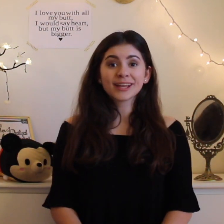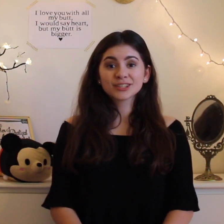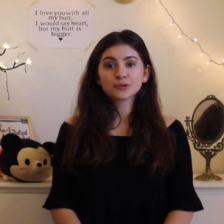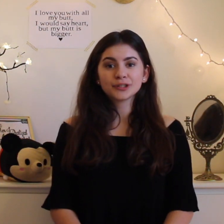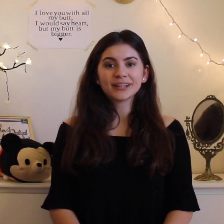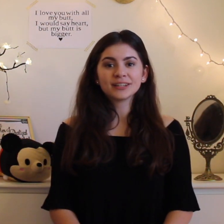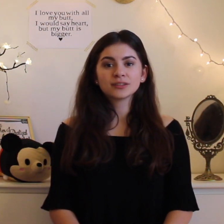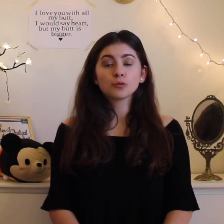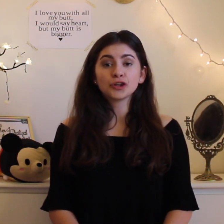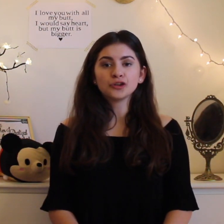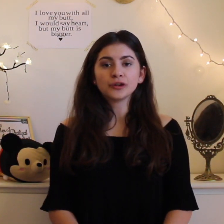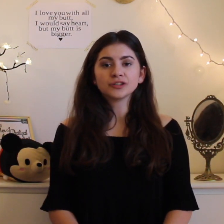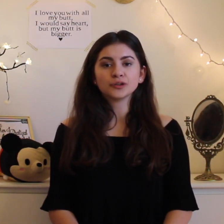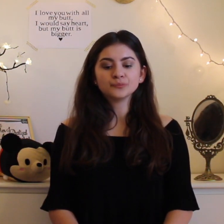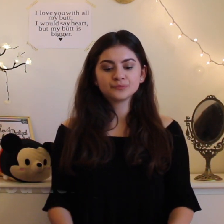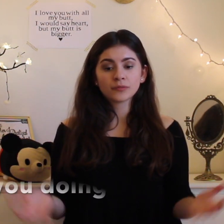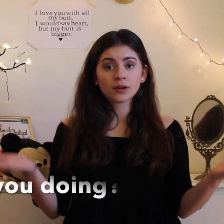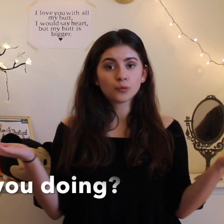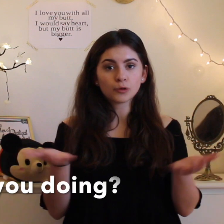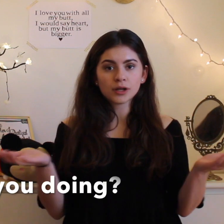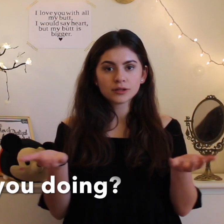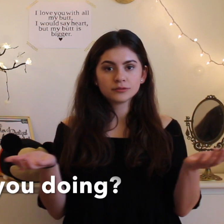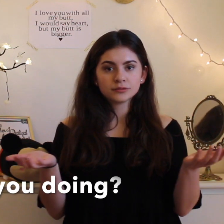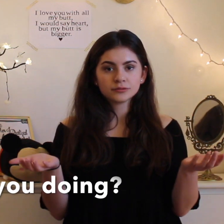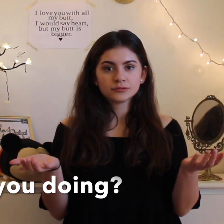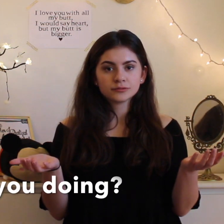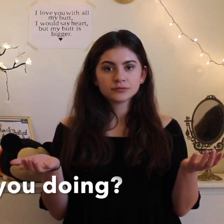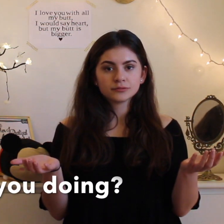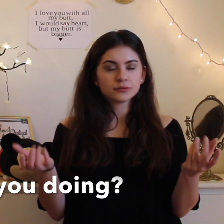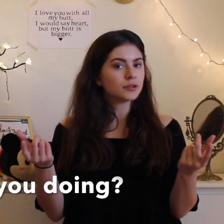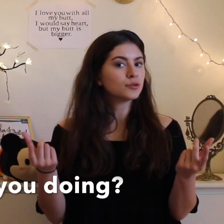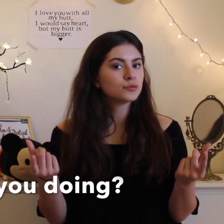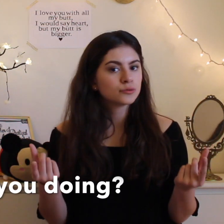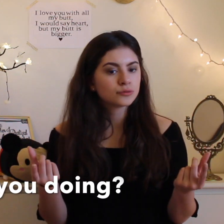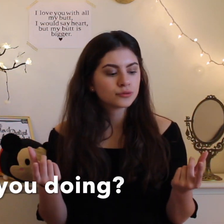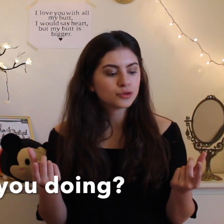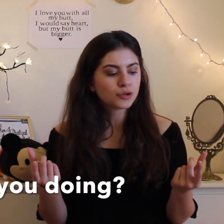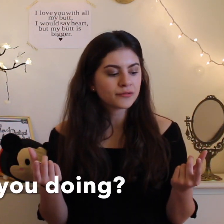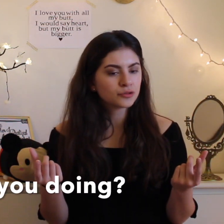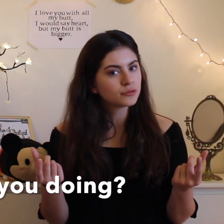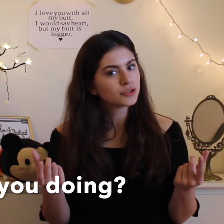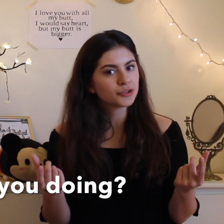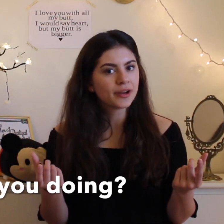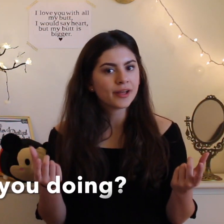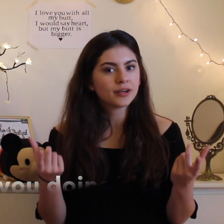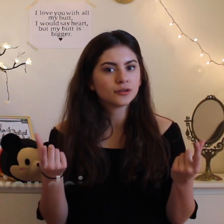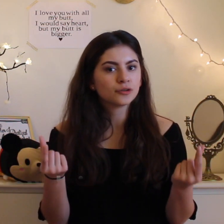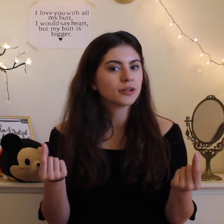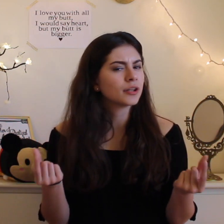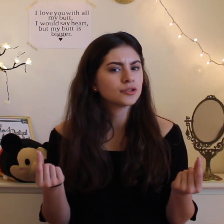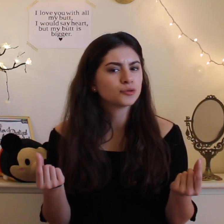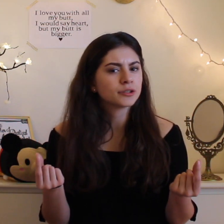next word is what are you doing so what you have to tilt your head and call it that doing